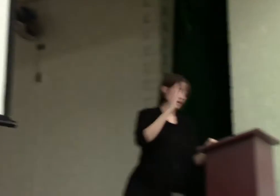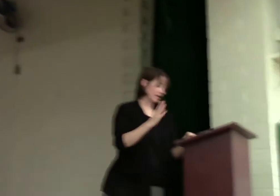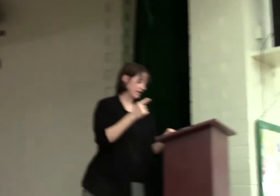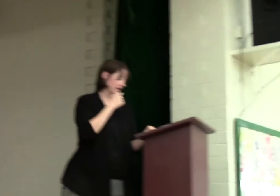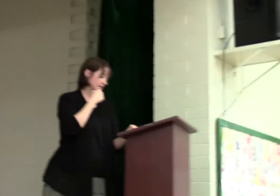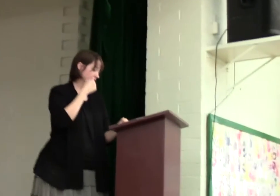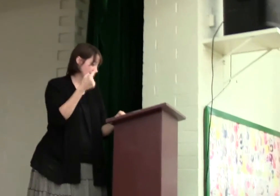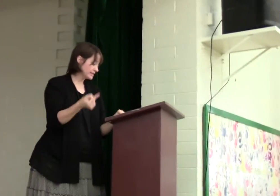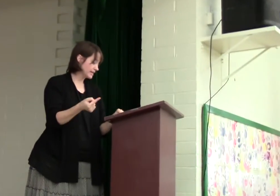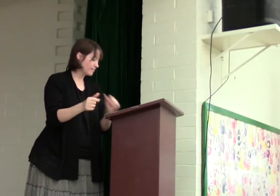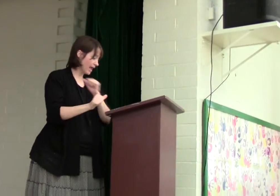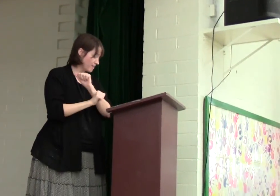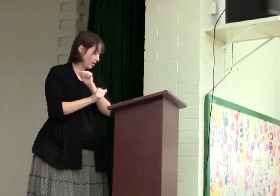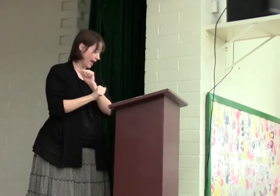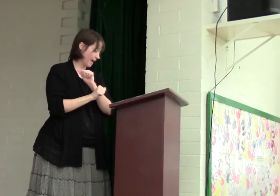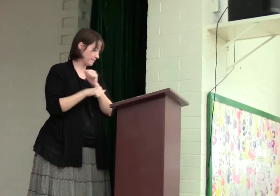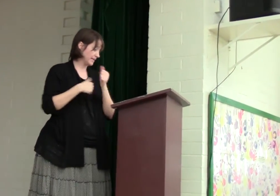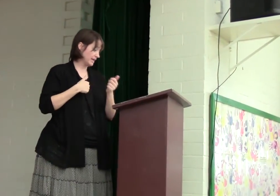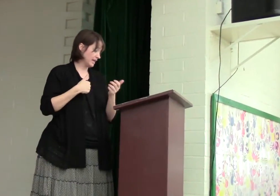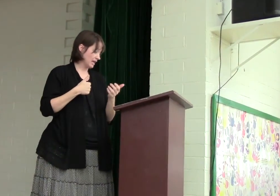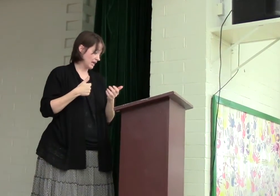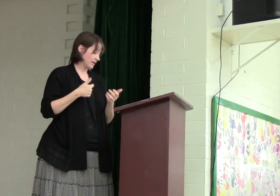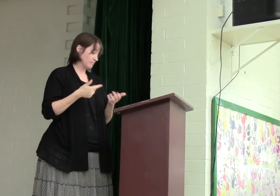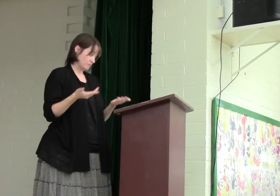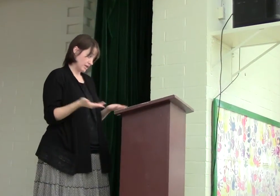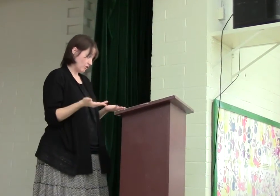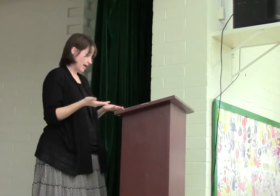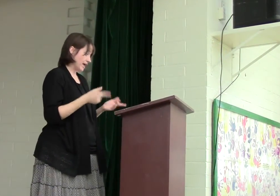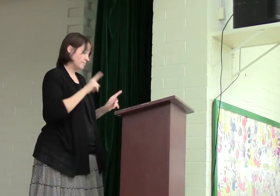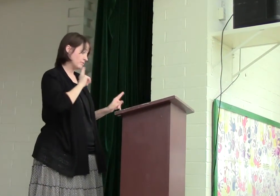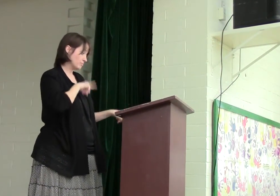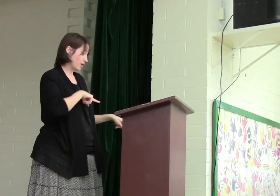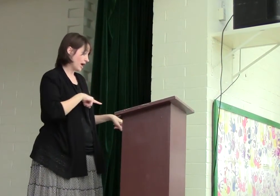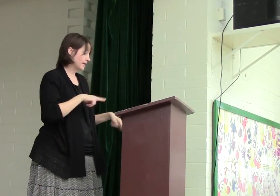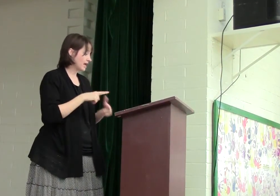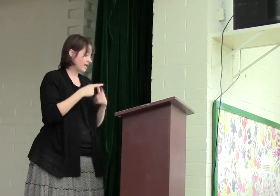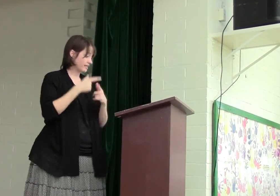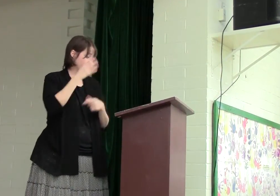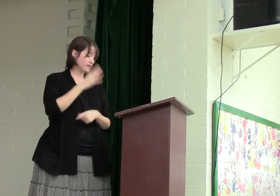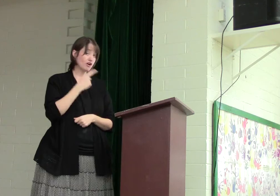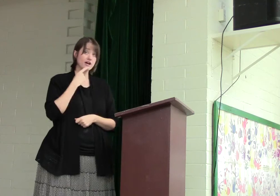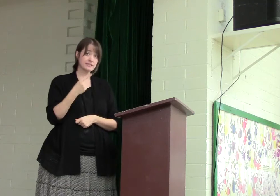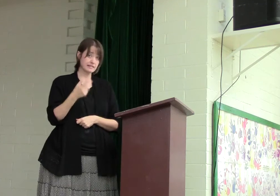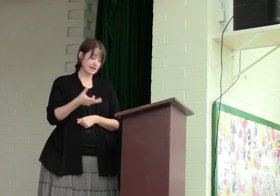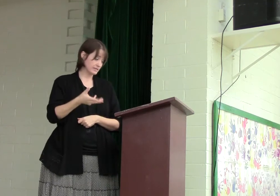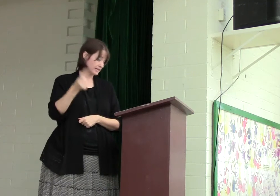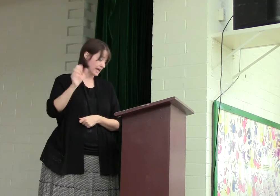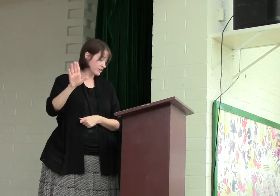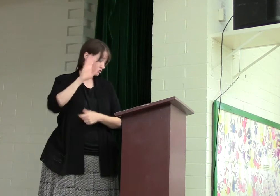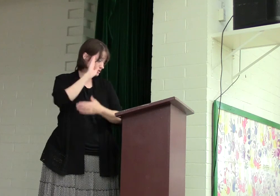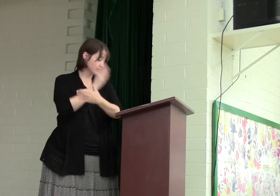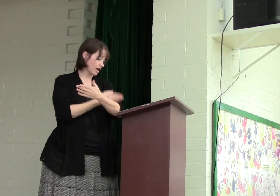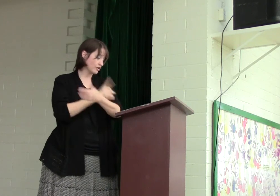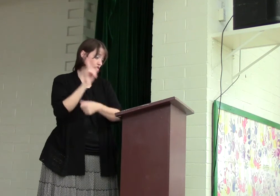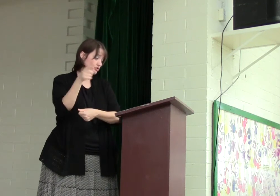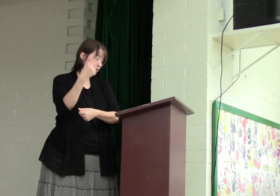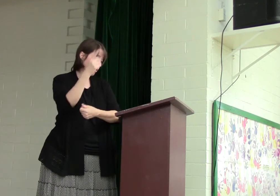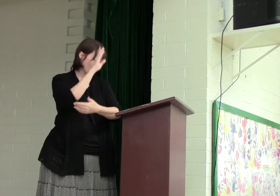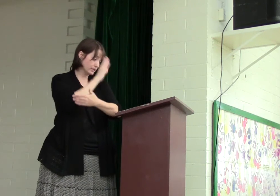He said to him, Abraham, here I am, he replied. And God said, take your son, your only